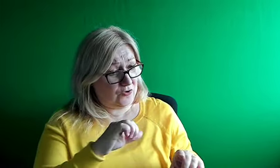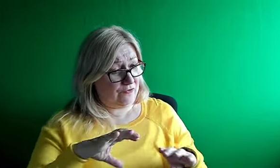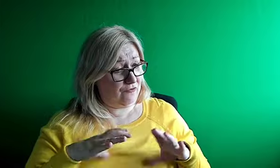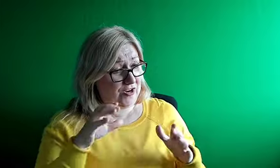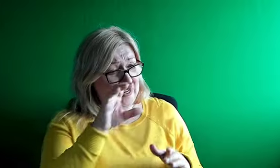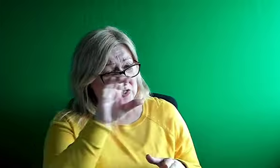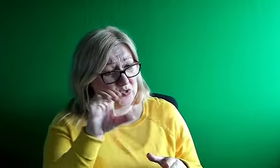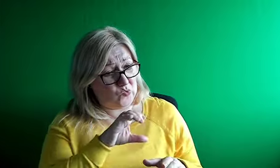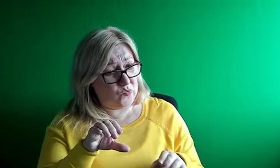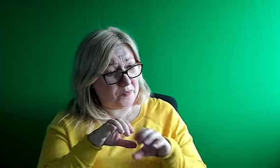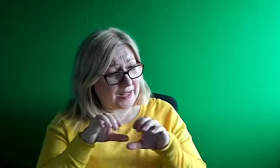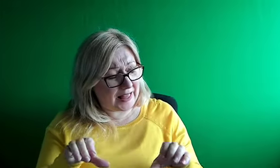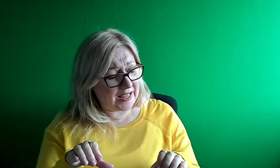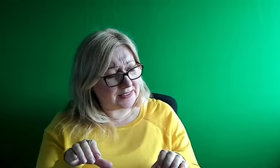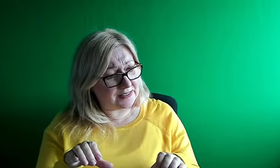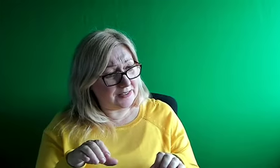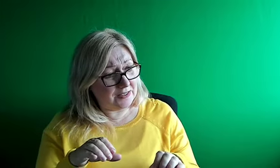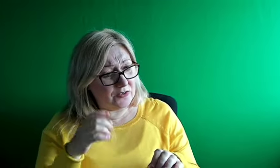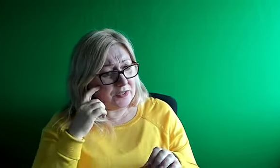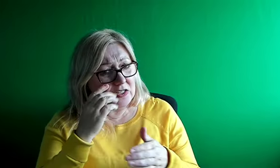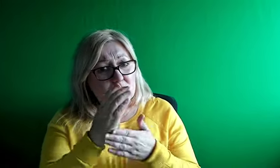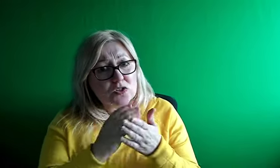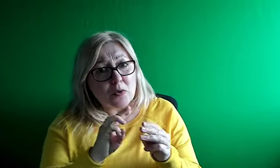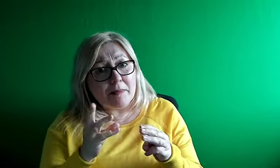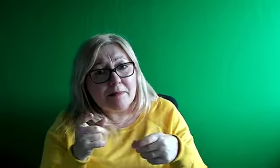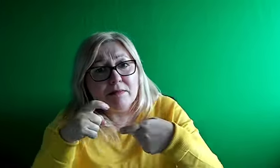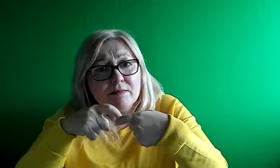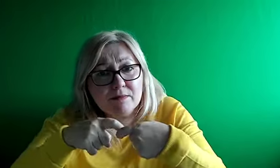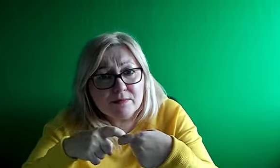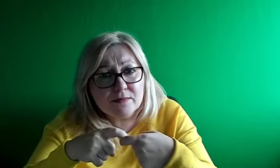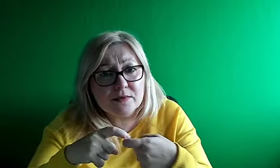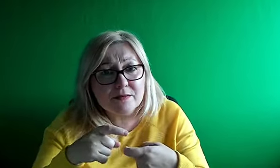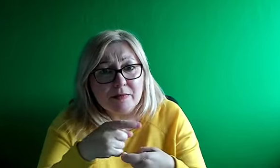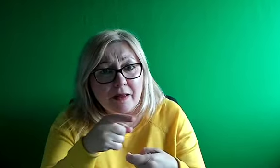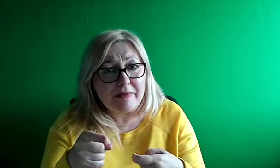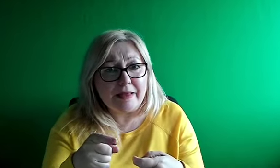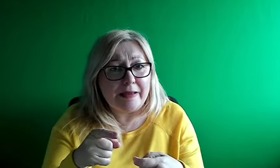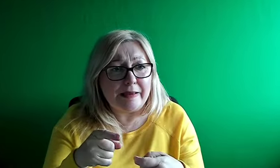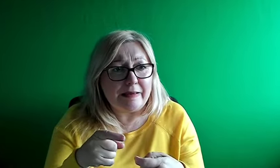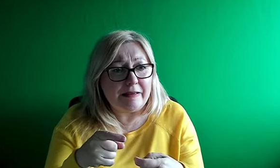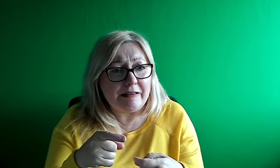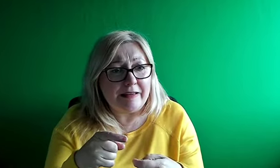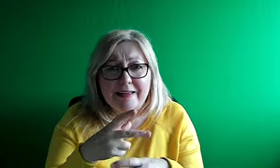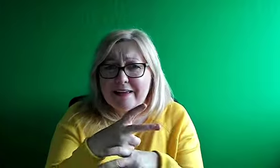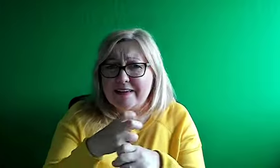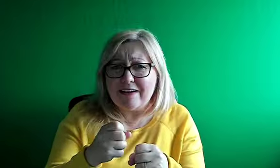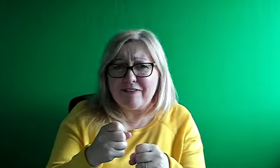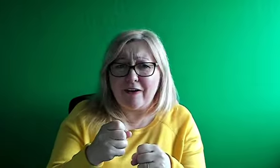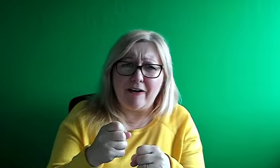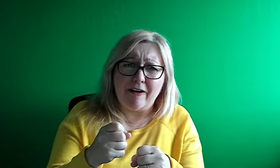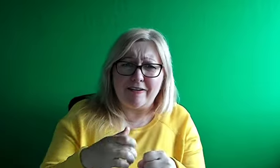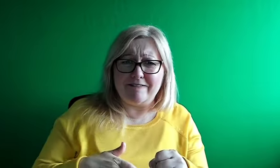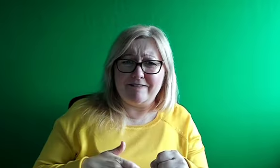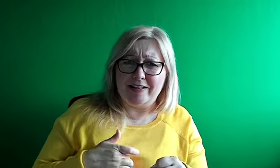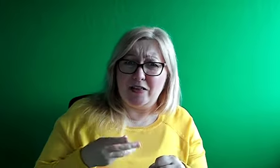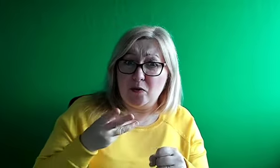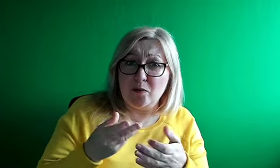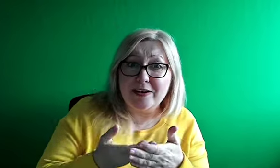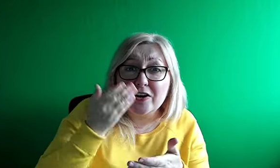thought, would be in their, in their zone at all? Yeah, I had a mix, I mean, I've got a lot it's a lot